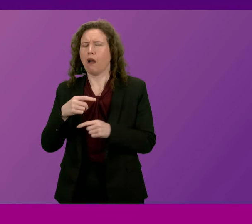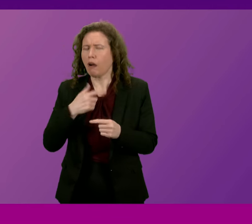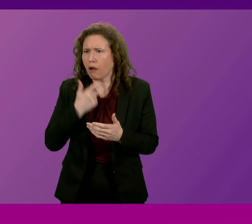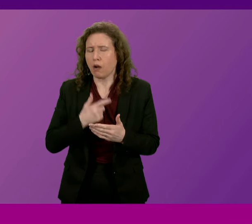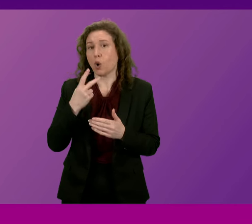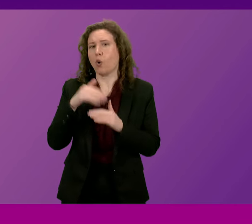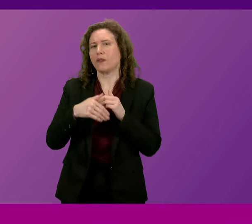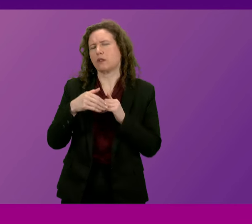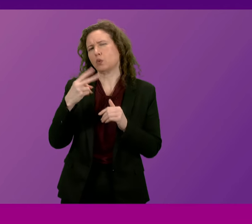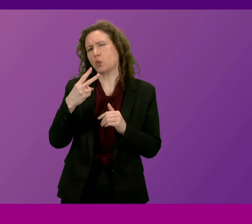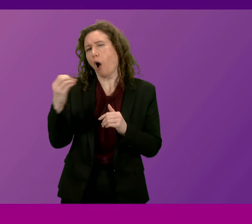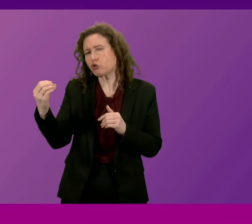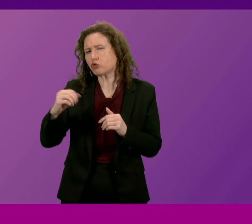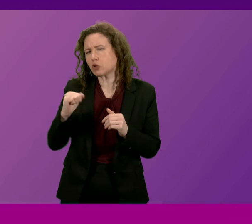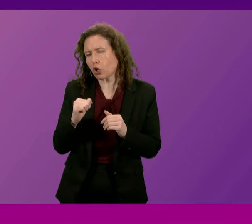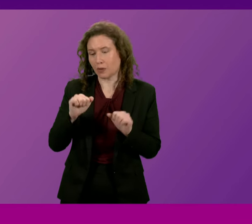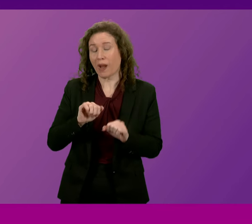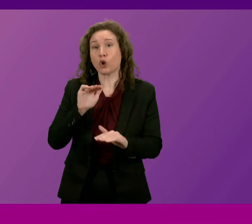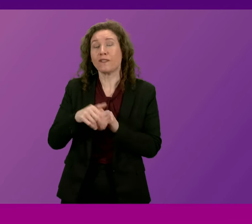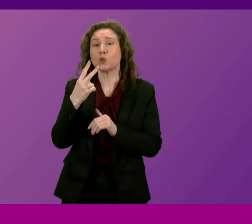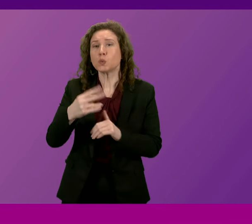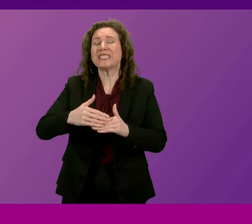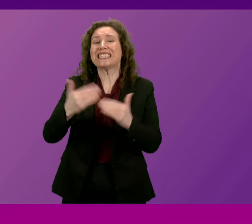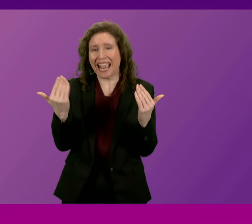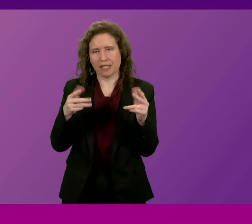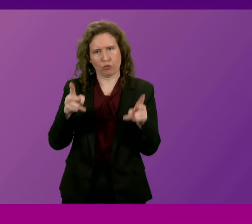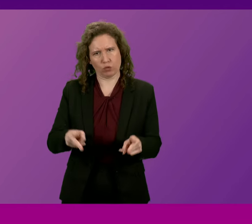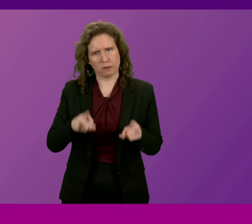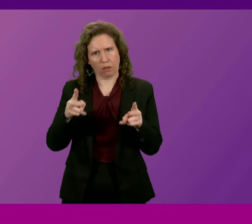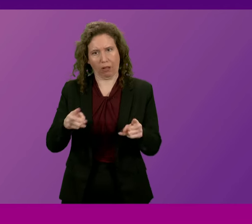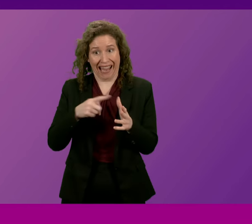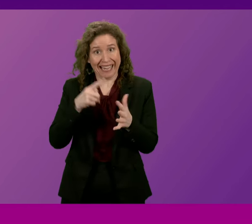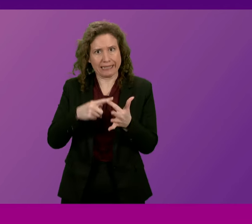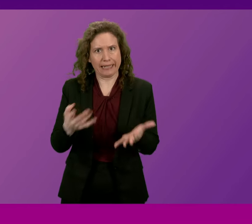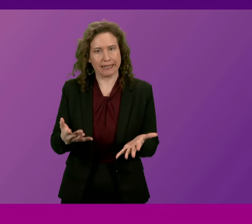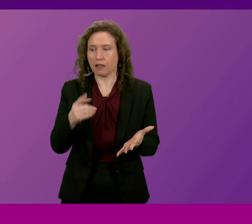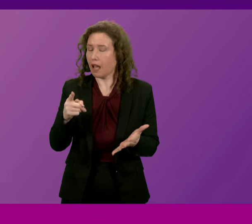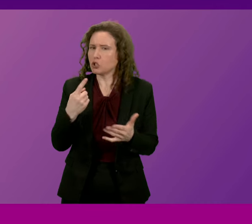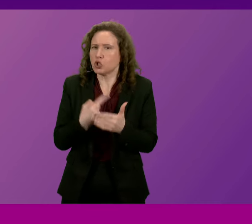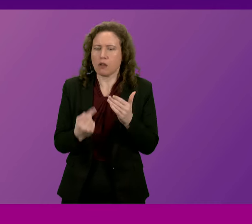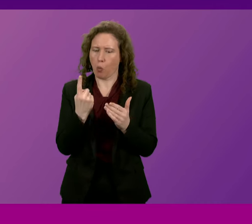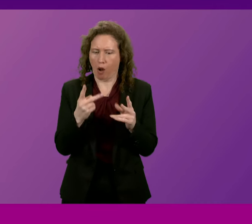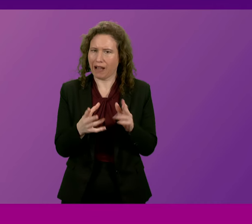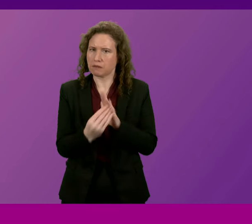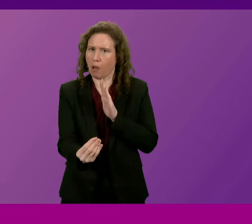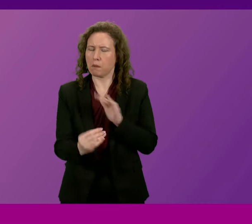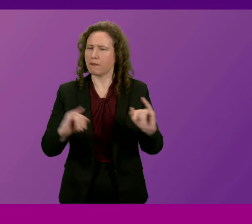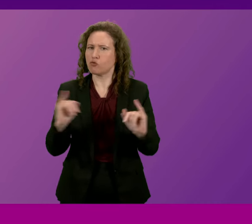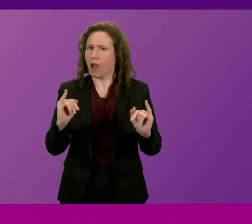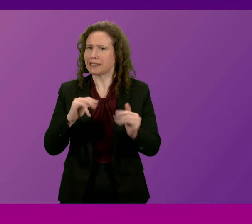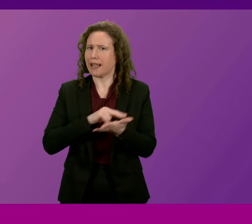Scots waited over two days in A&E. But this is just a snapshot of the crisis in our NHS.